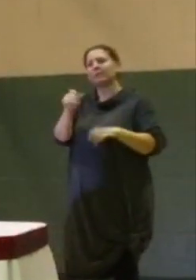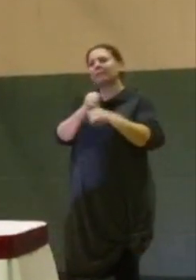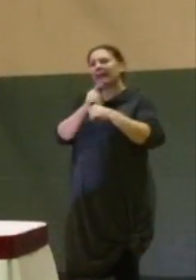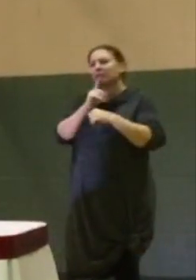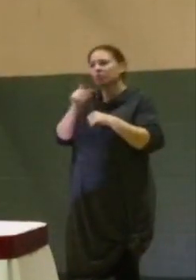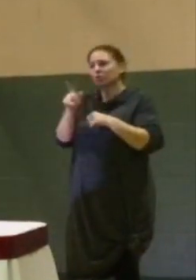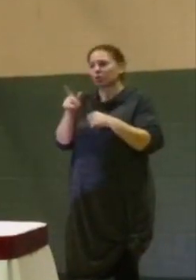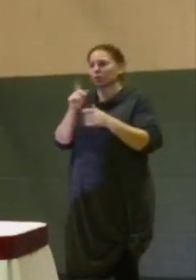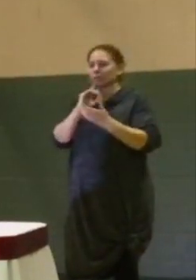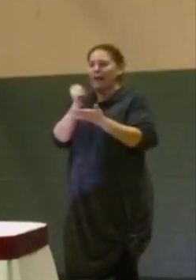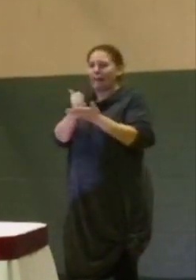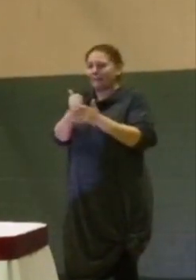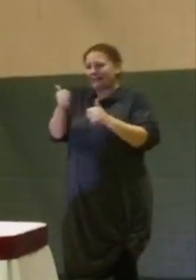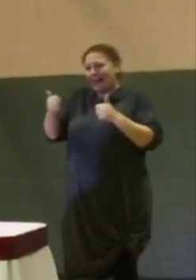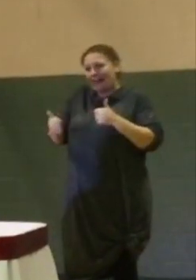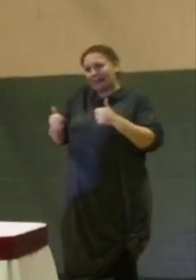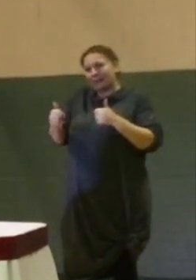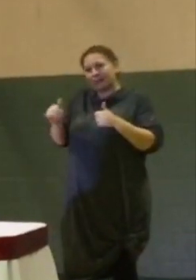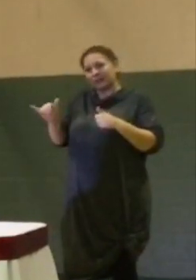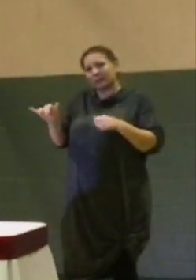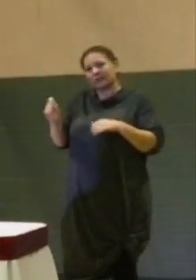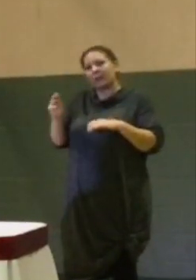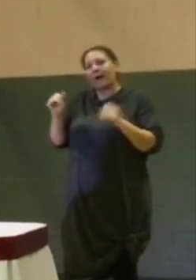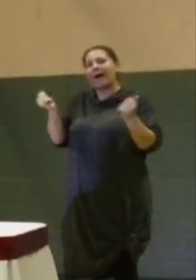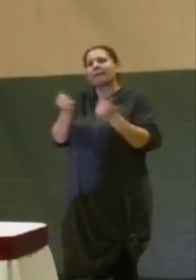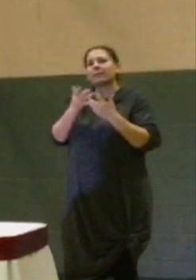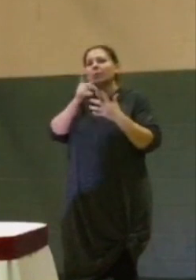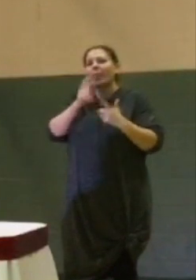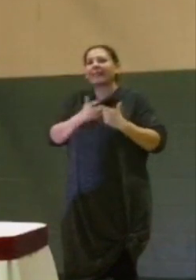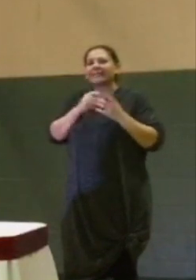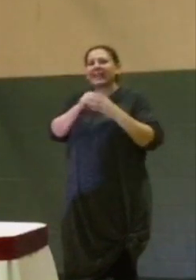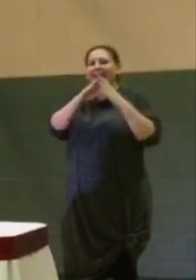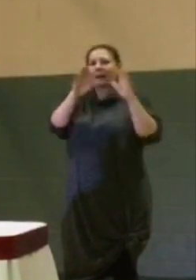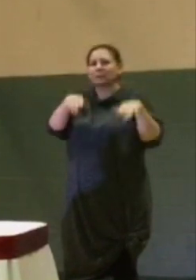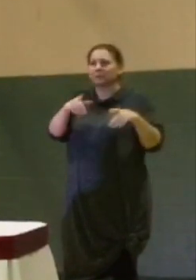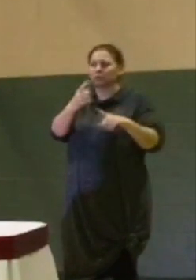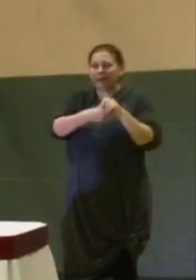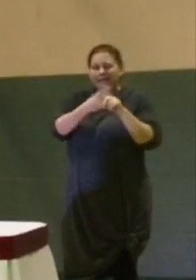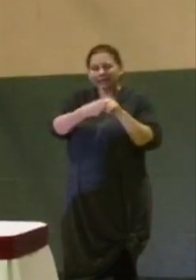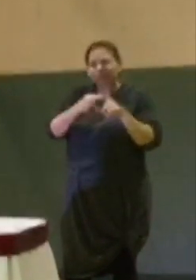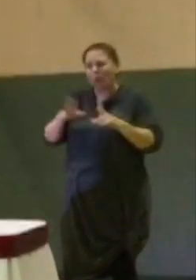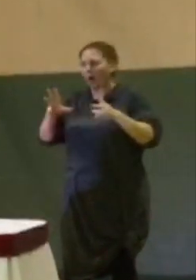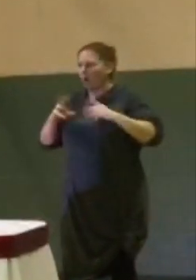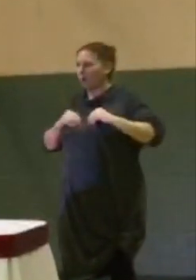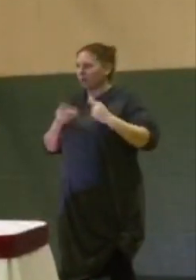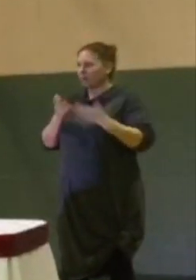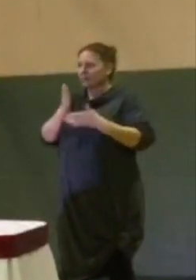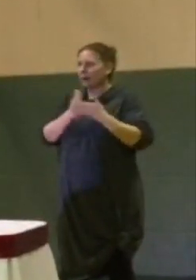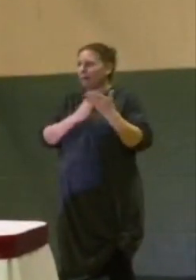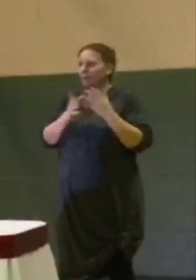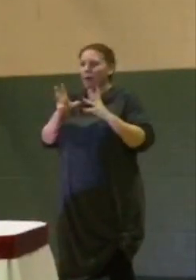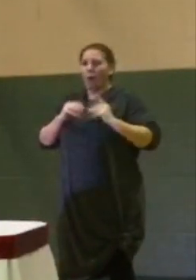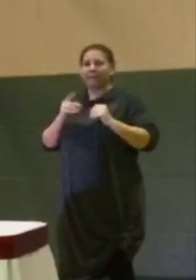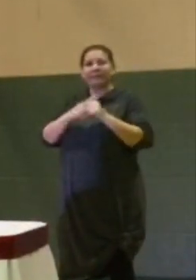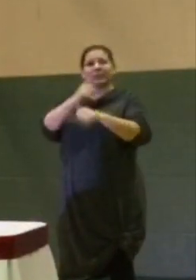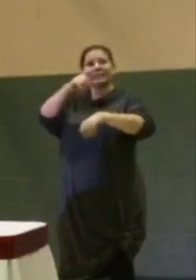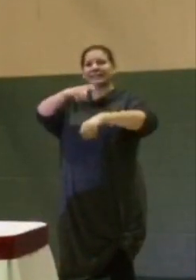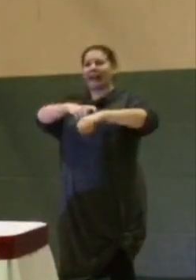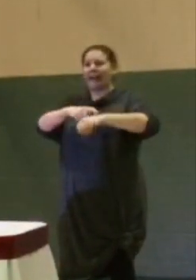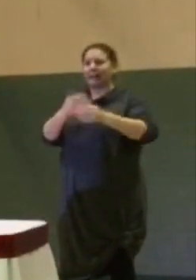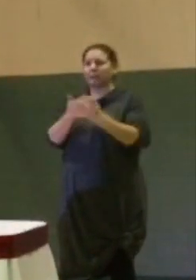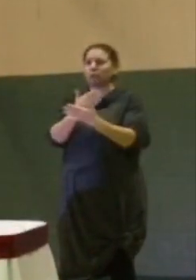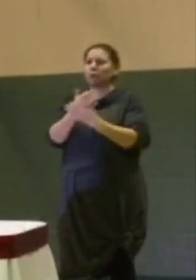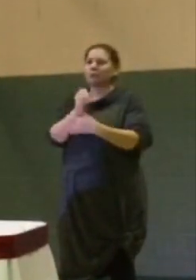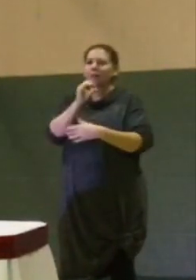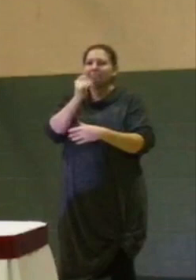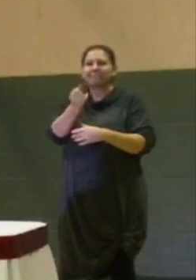deterring. Help our neighbors. Everybody that lives in a house, whether they're renting or owning, some of them are owning for the first time, so they